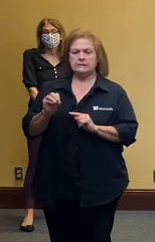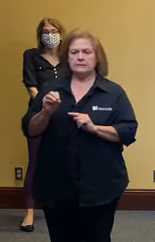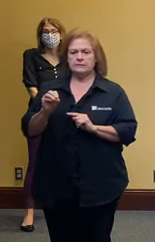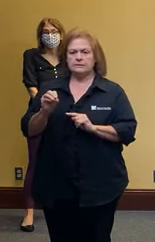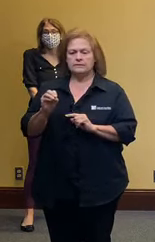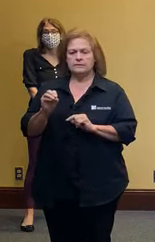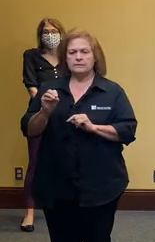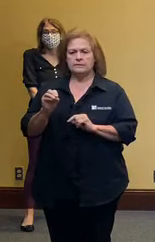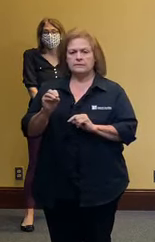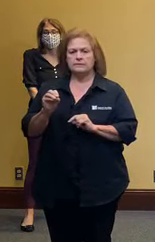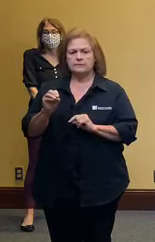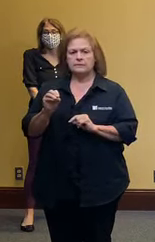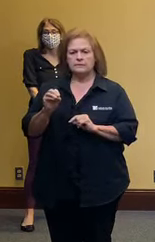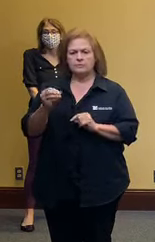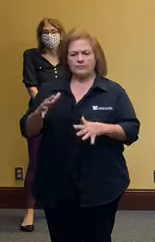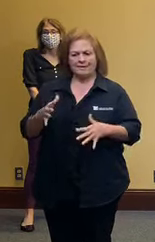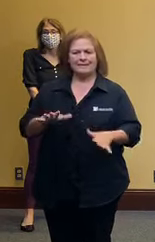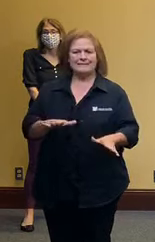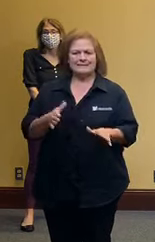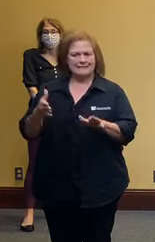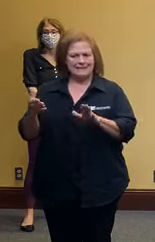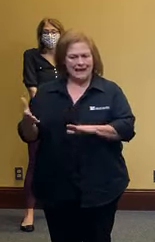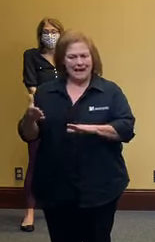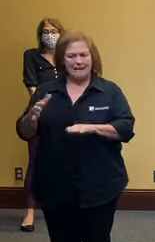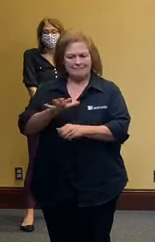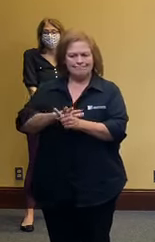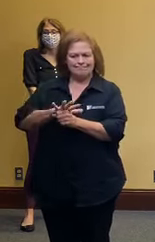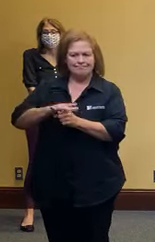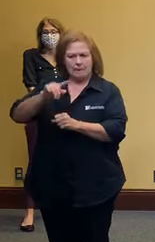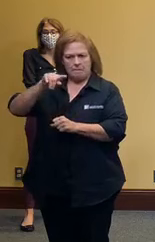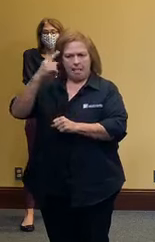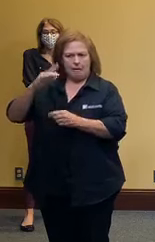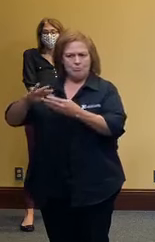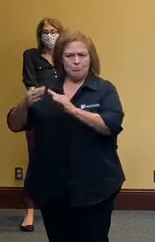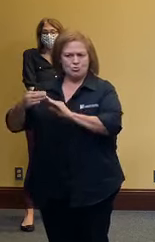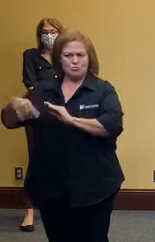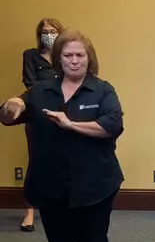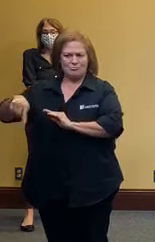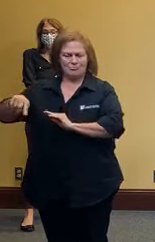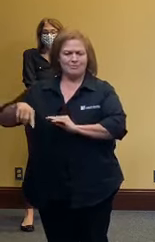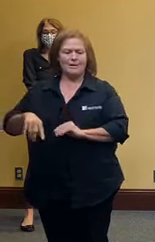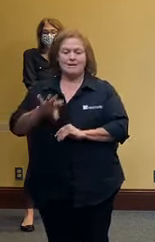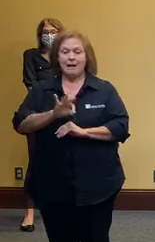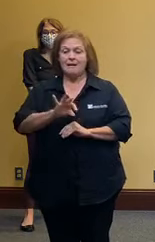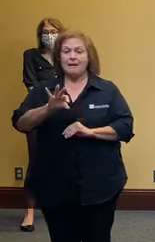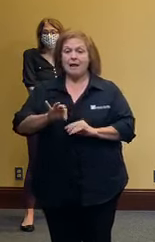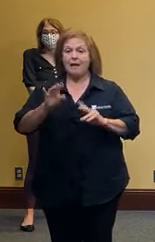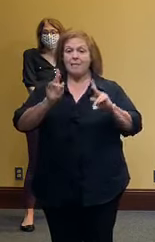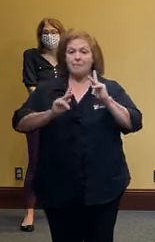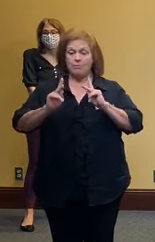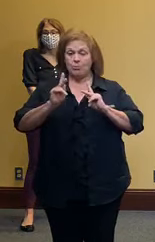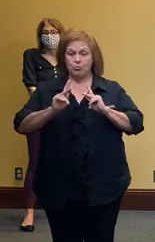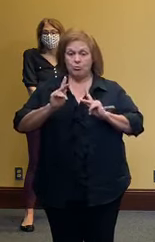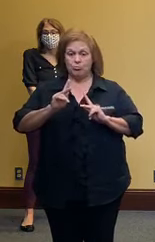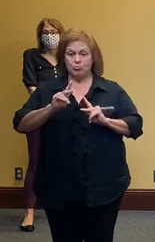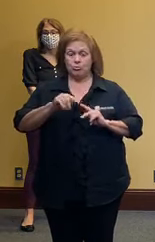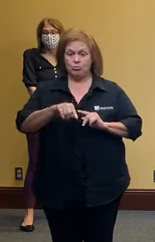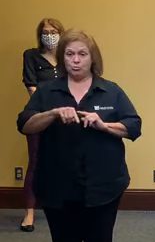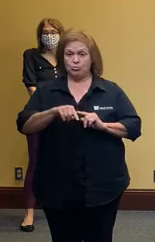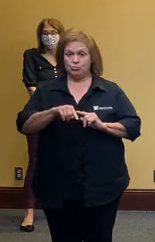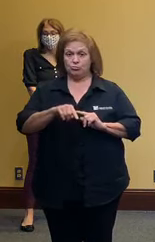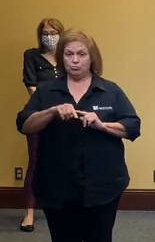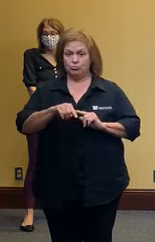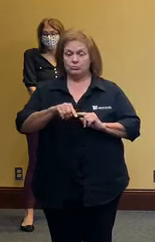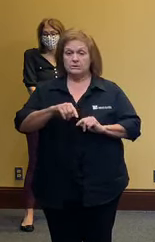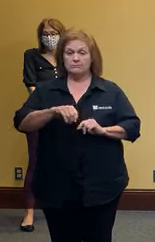having died as it relates to the black community uh 99 uh residents that we've lost that are tied to